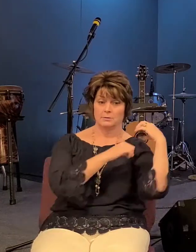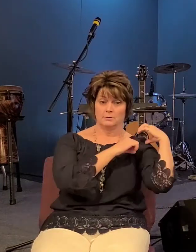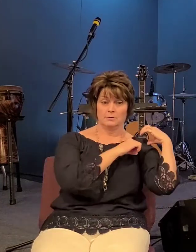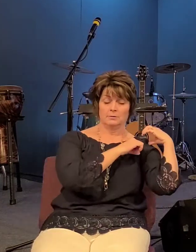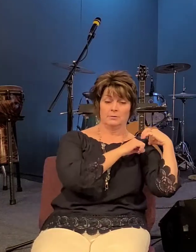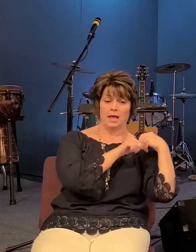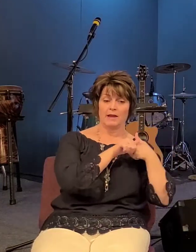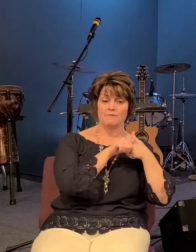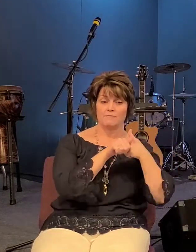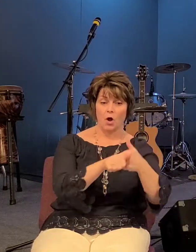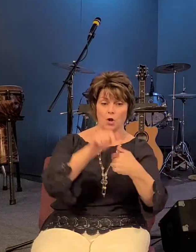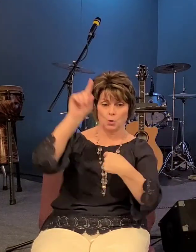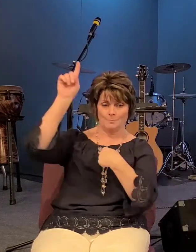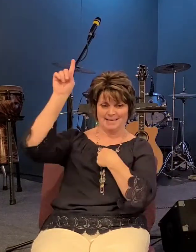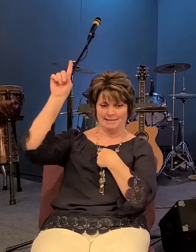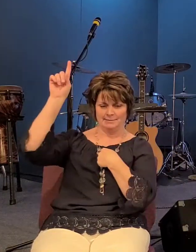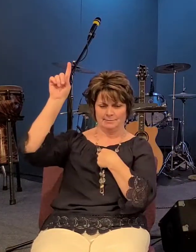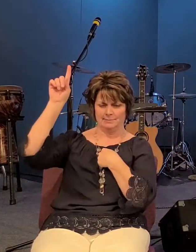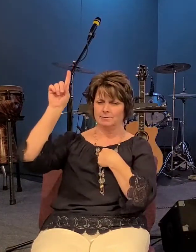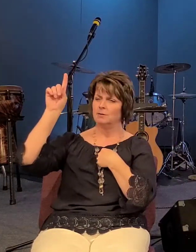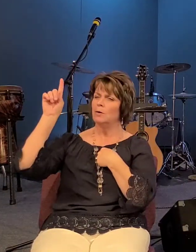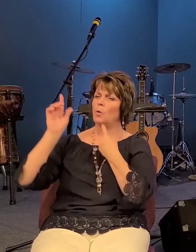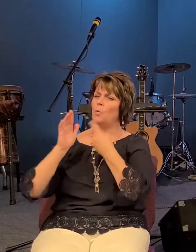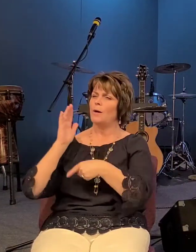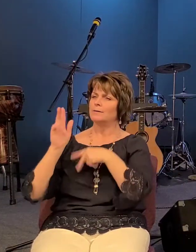cross that he's called you to bear